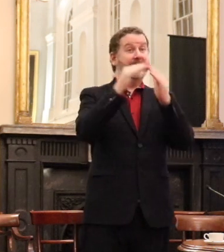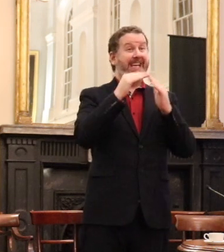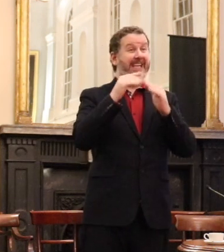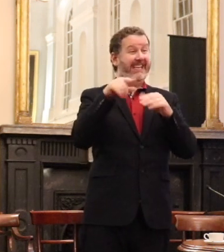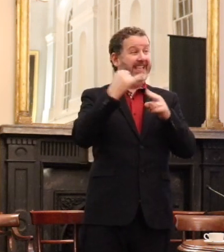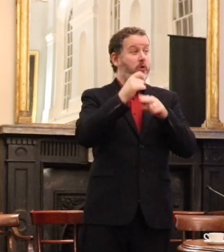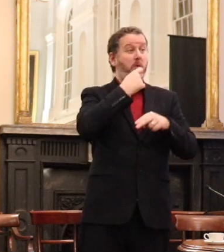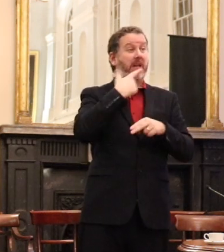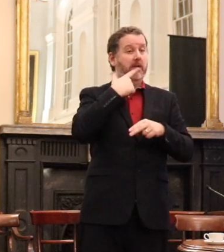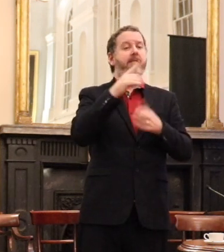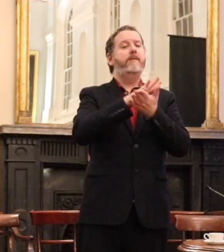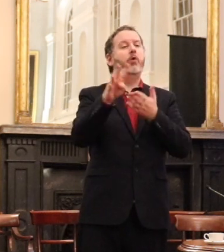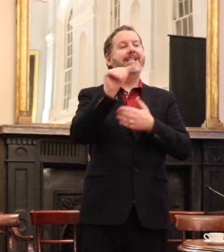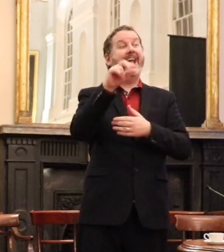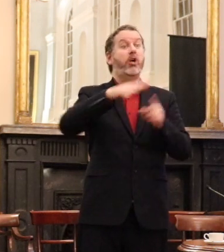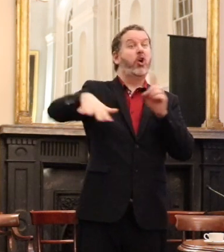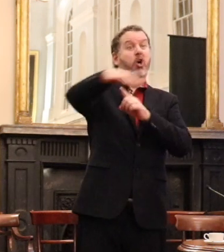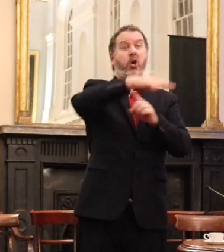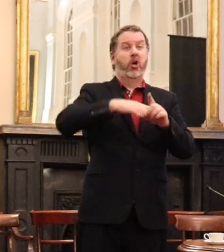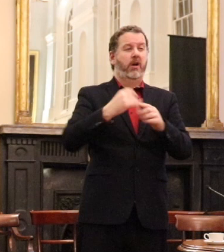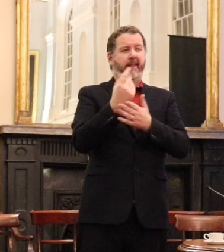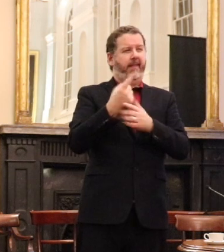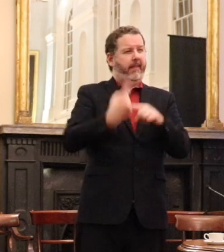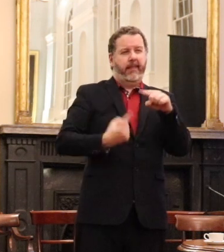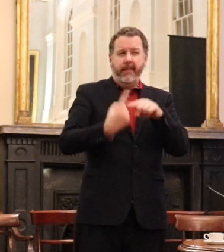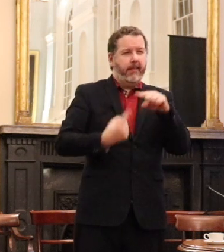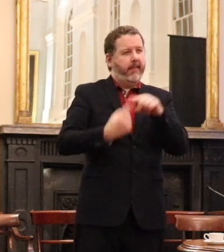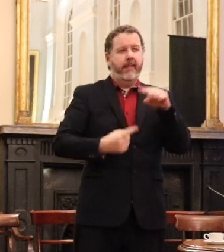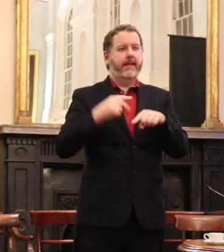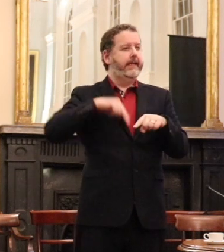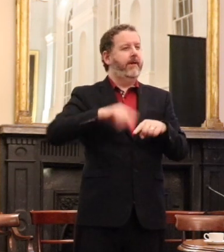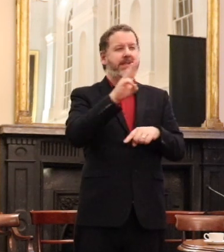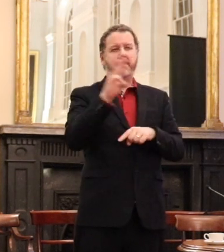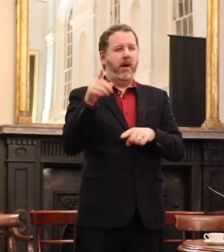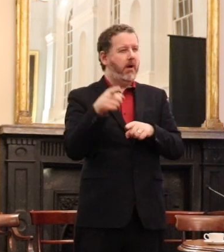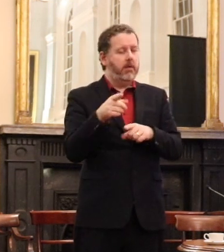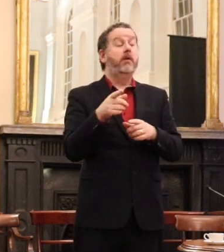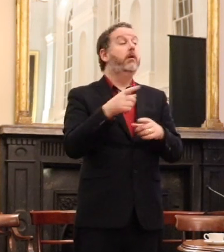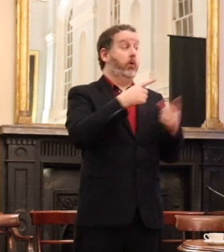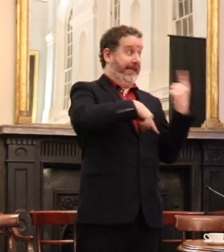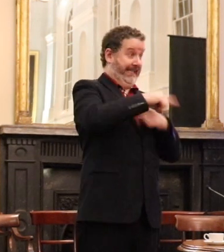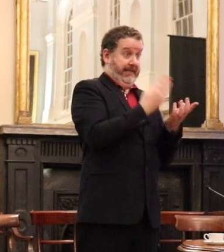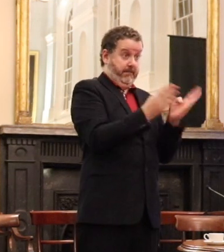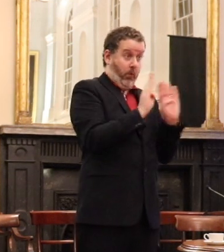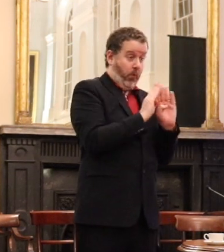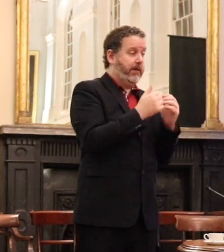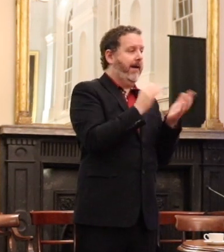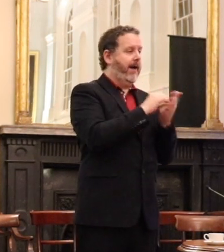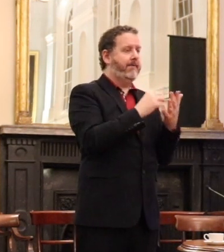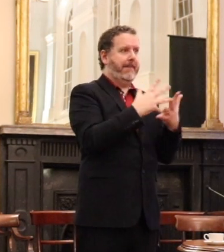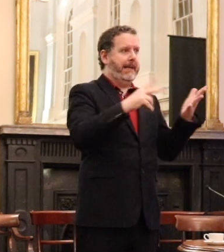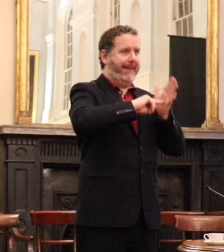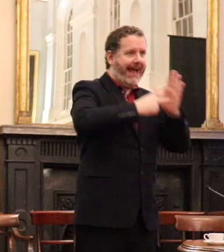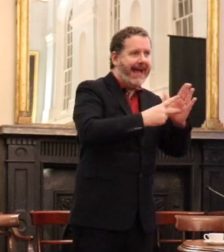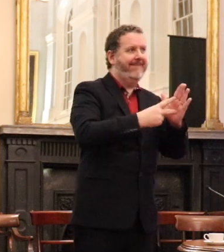on a 14-acre site. We come beside the Odeboli Barrett. And we had a hugely detailed plan for mixed development and